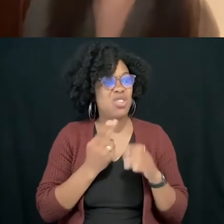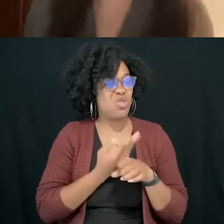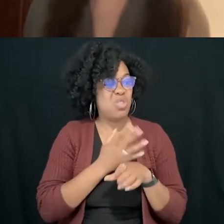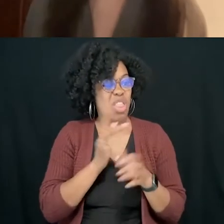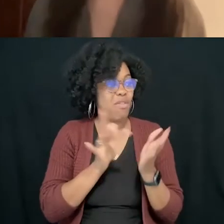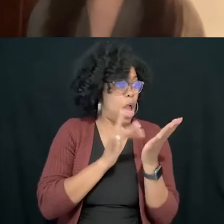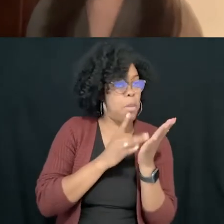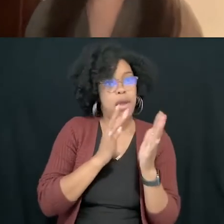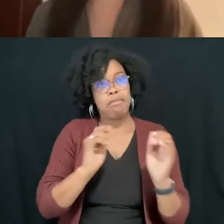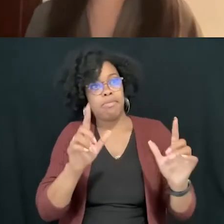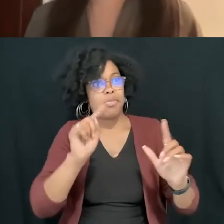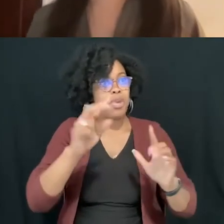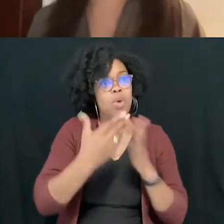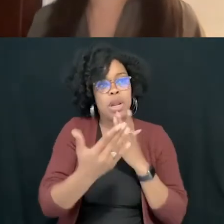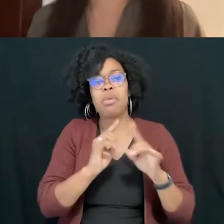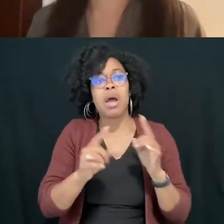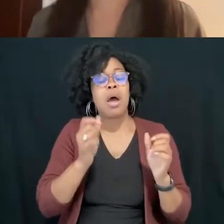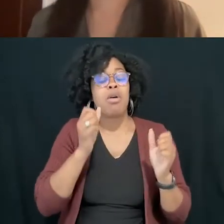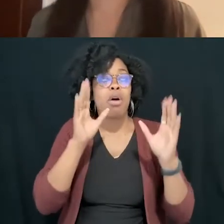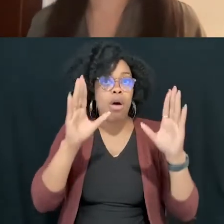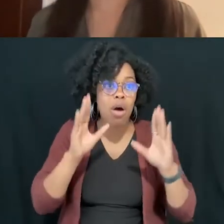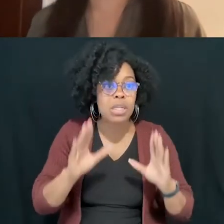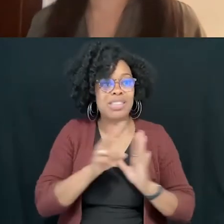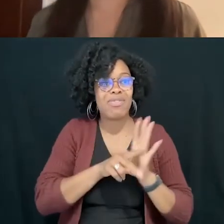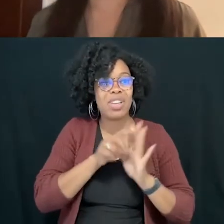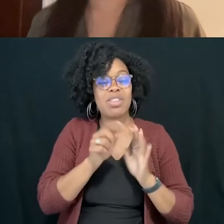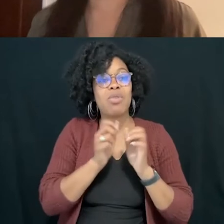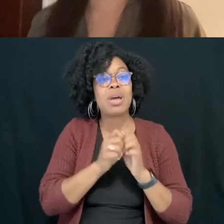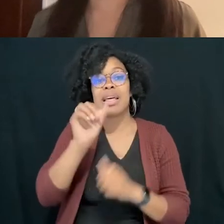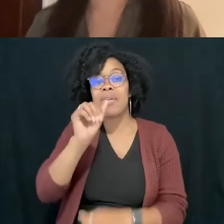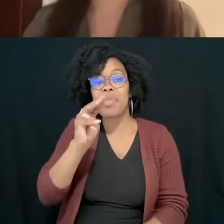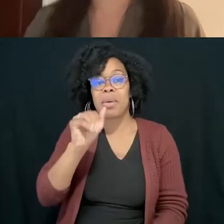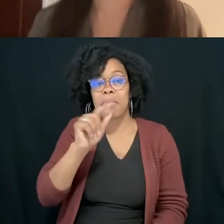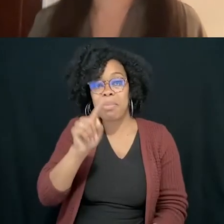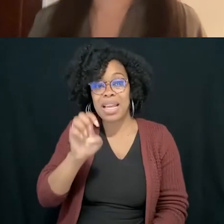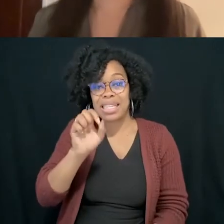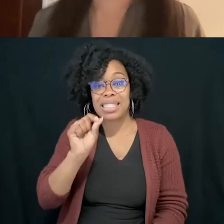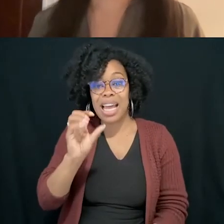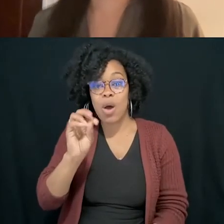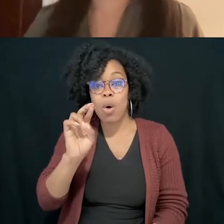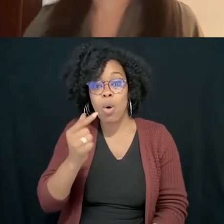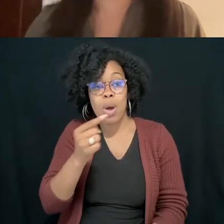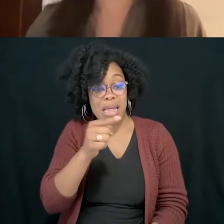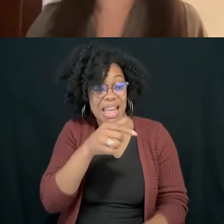great videos by amaze.org, an organization that makes short, funny, animated videos,